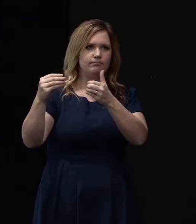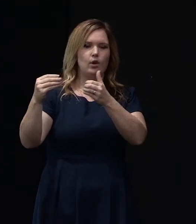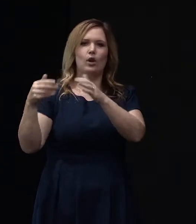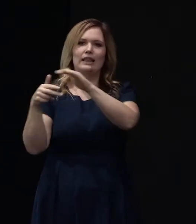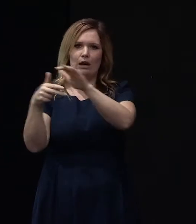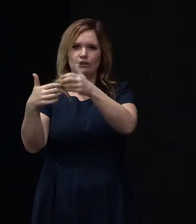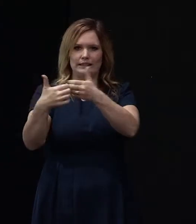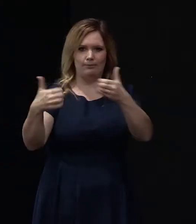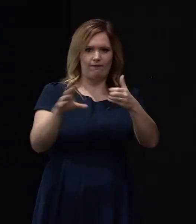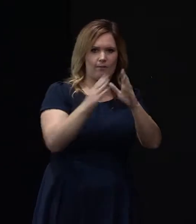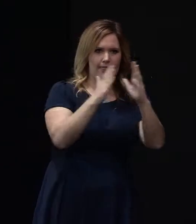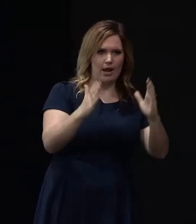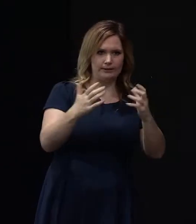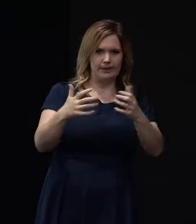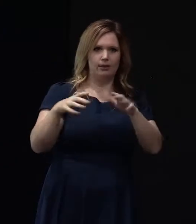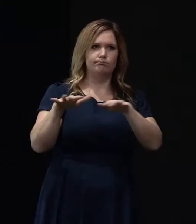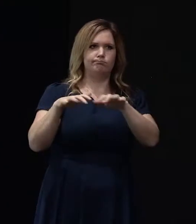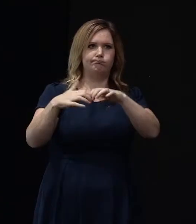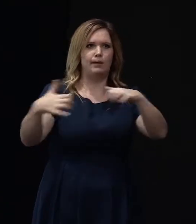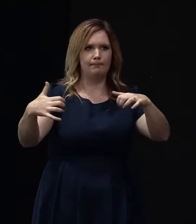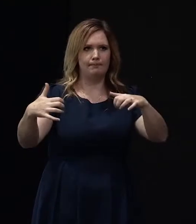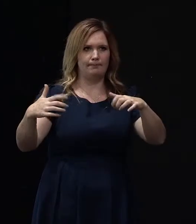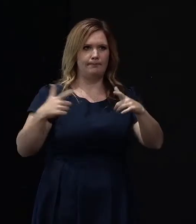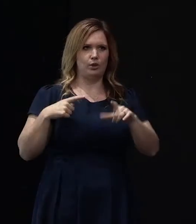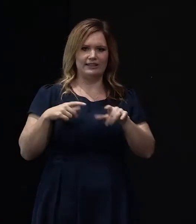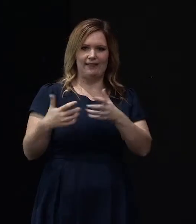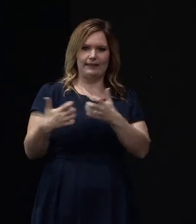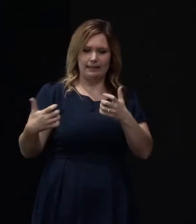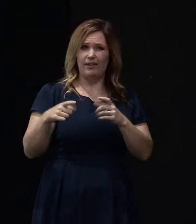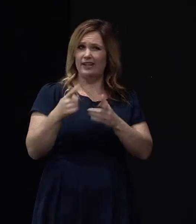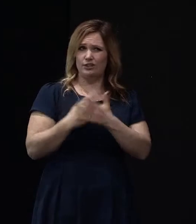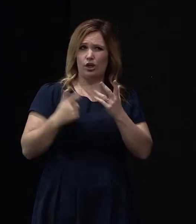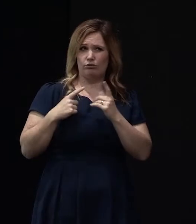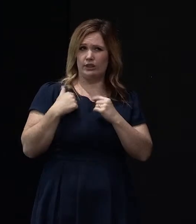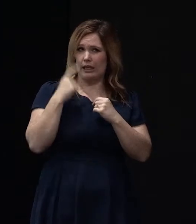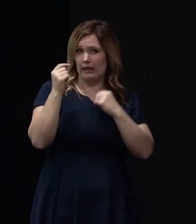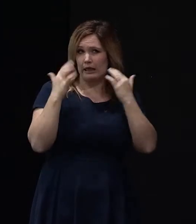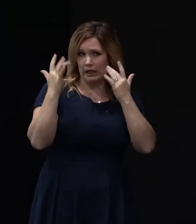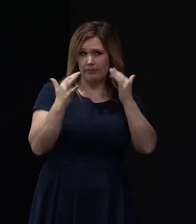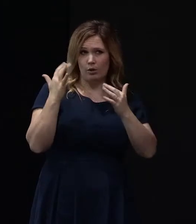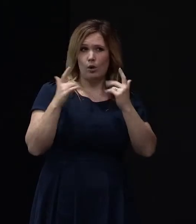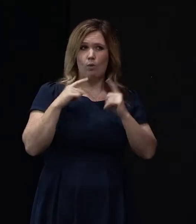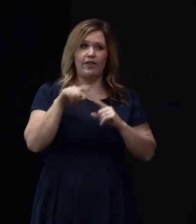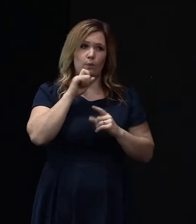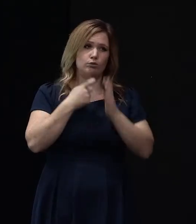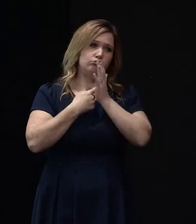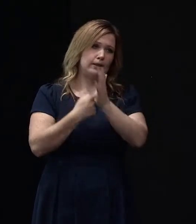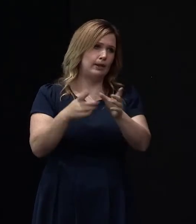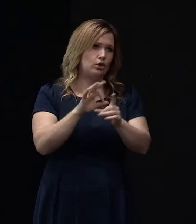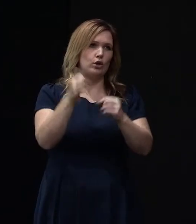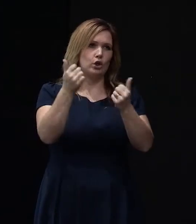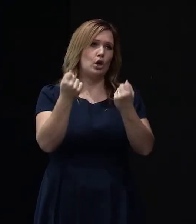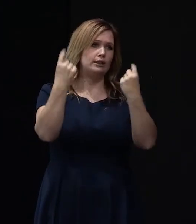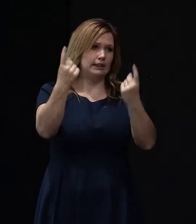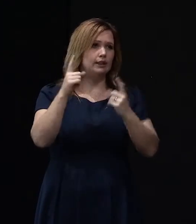because the bits have moved independently. That's the only reason I can think why they might suggest that that's not a very good